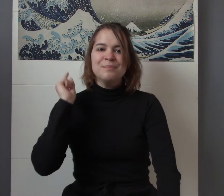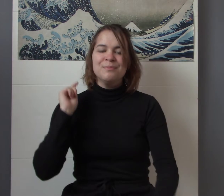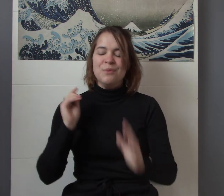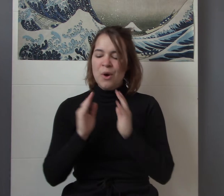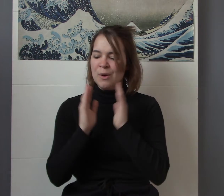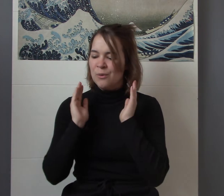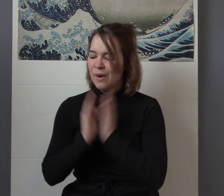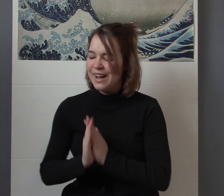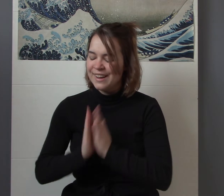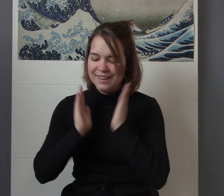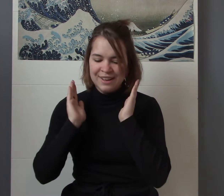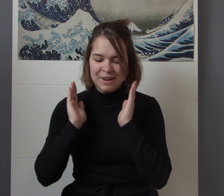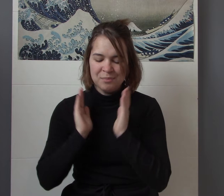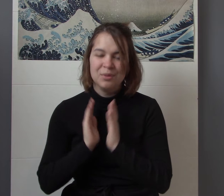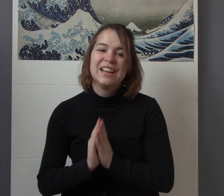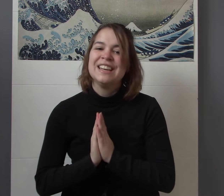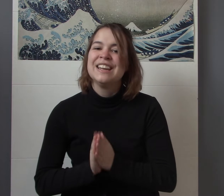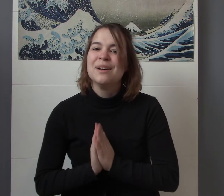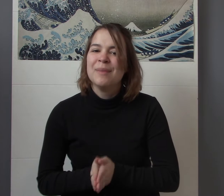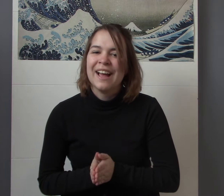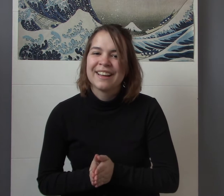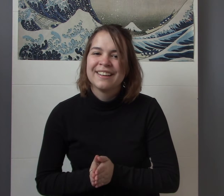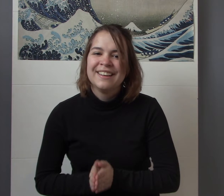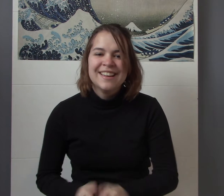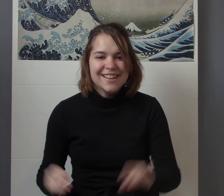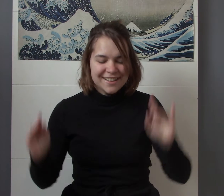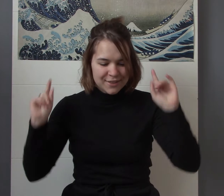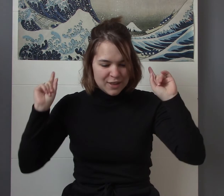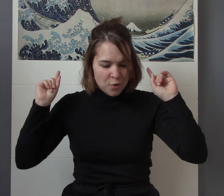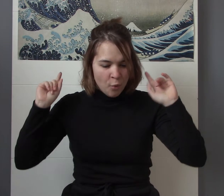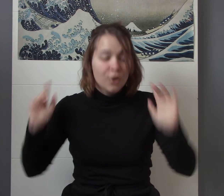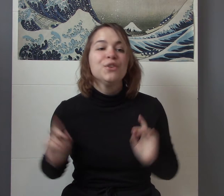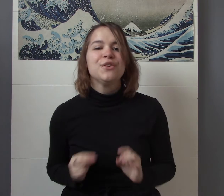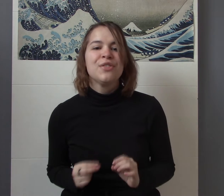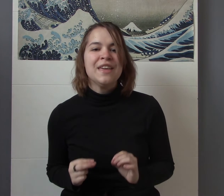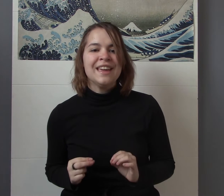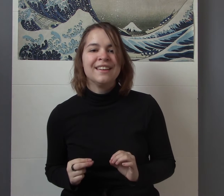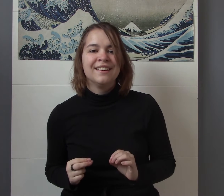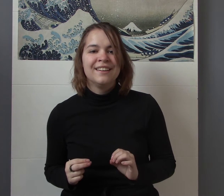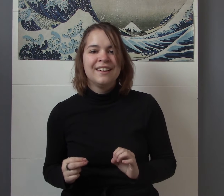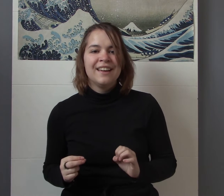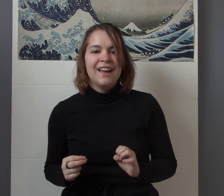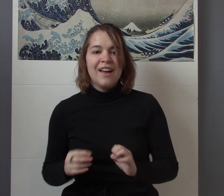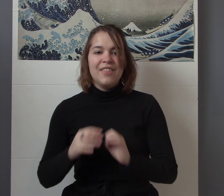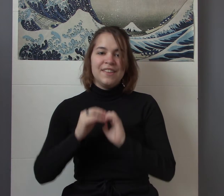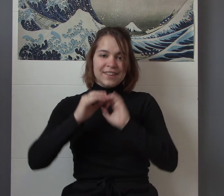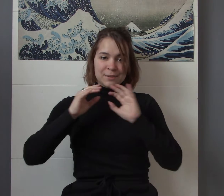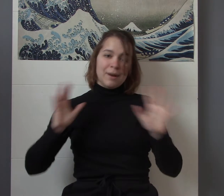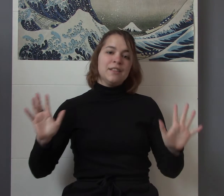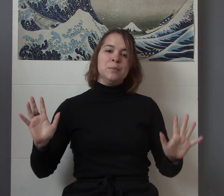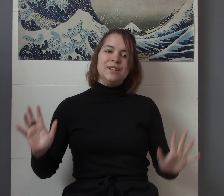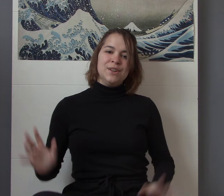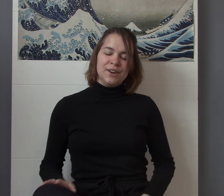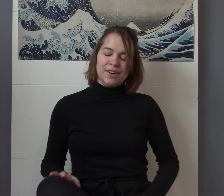why bringing Nia back is the worst thing that they could possibly do to her